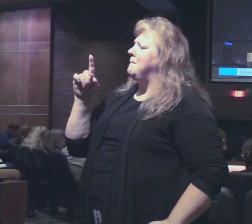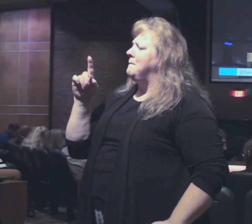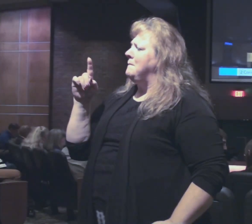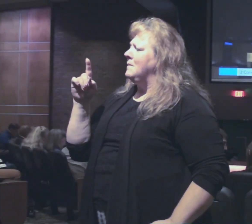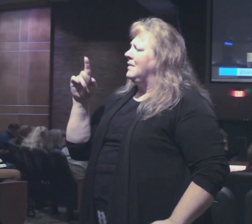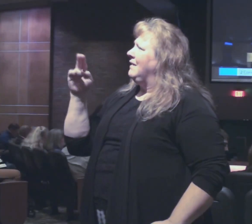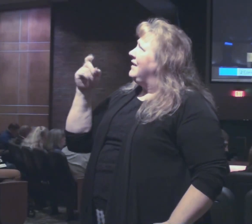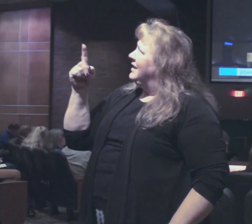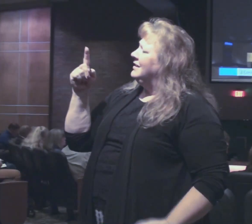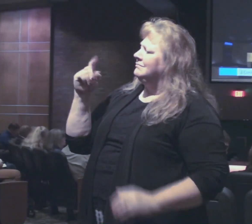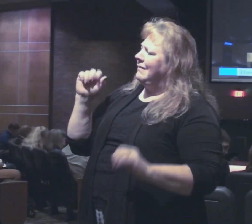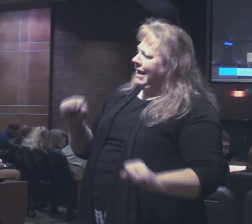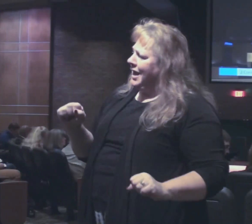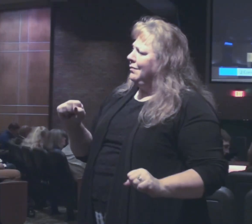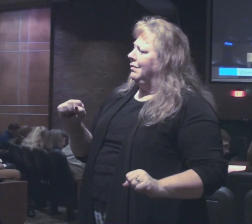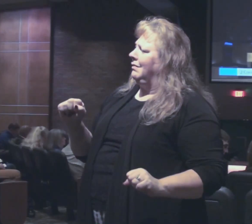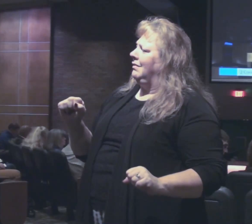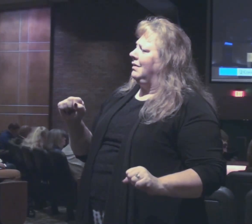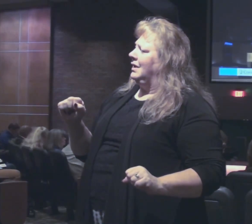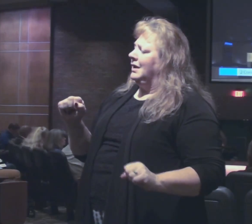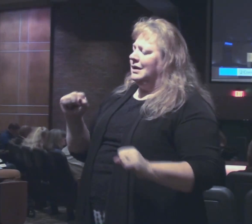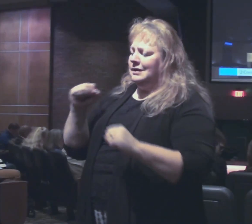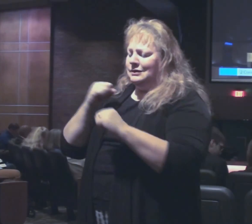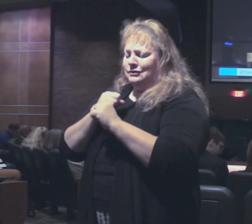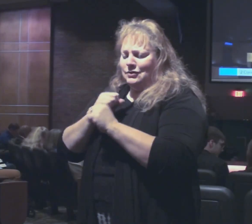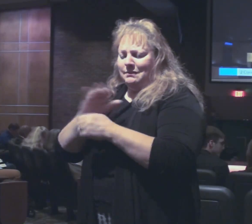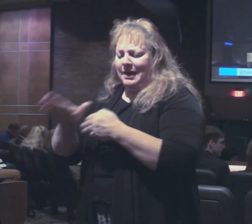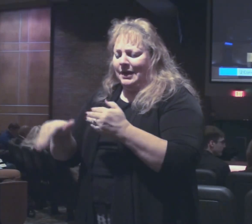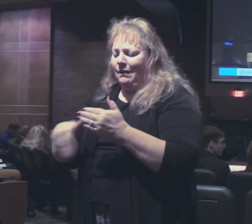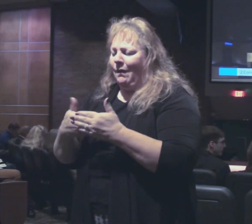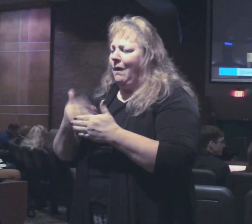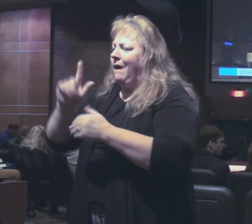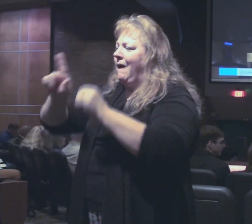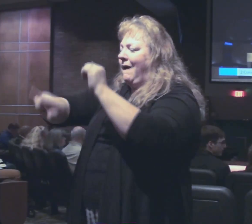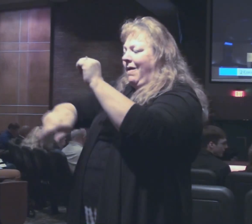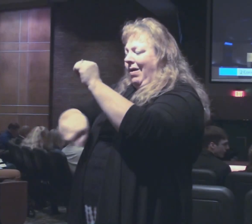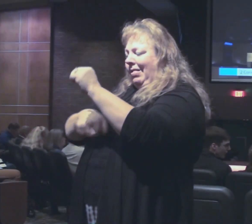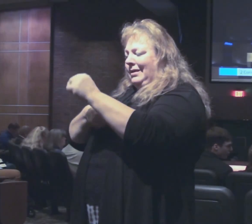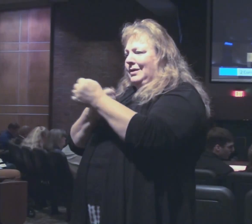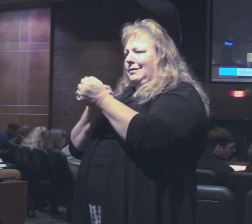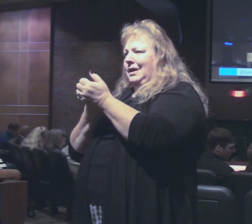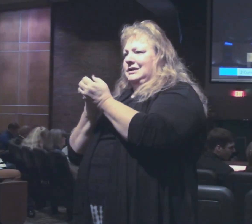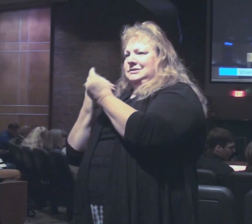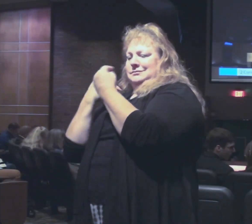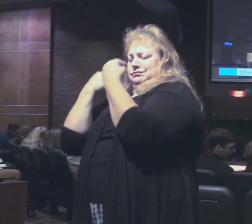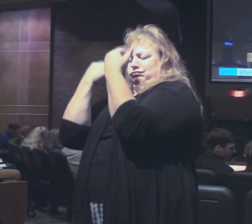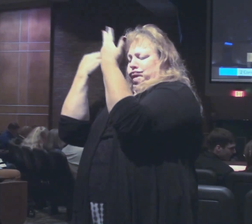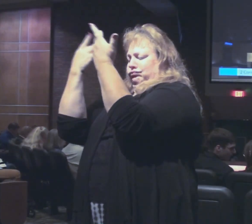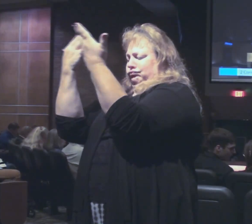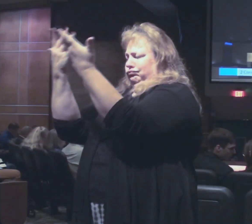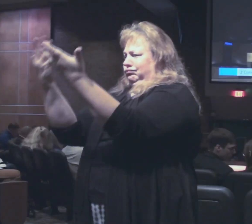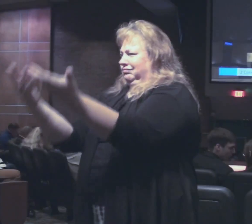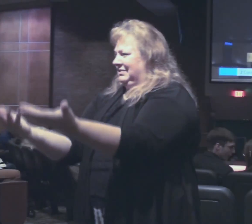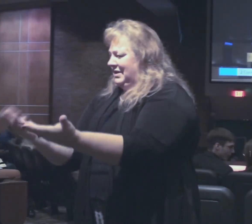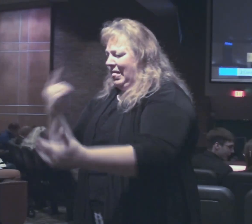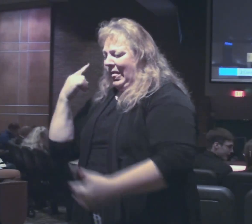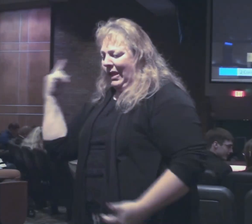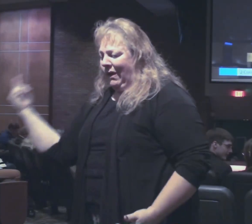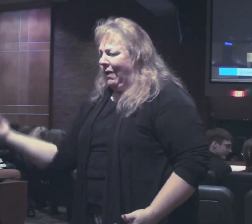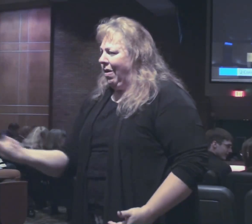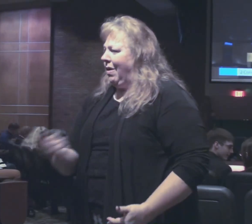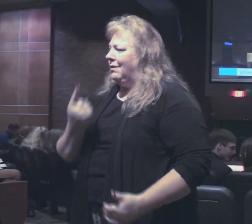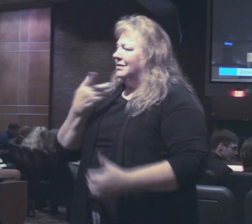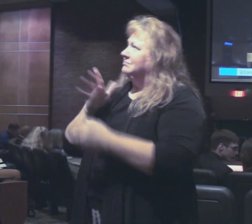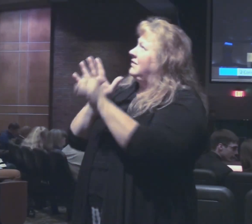he is able he has power to make all grace abound to you so that always having